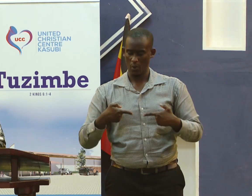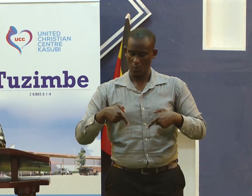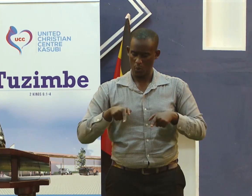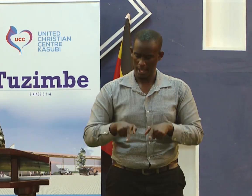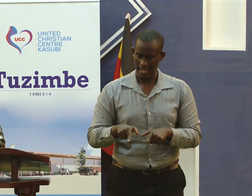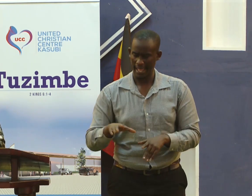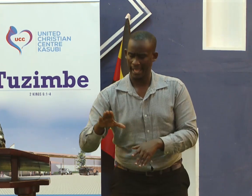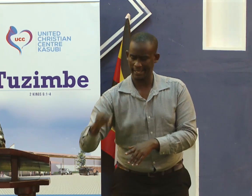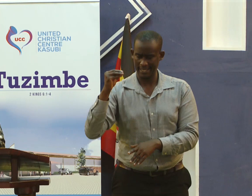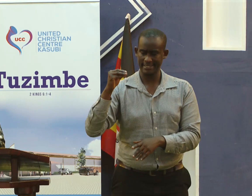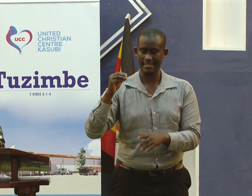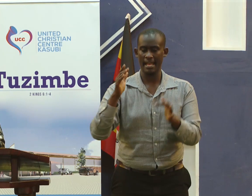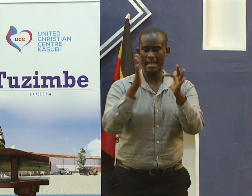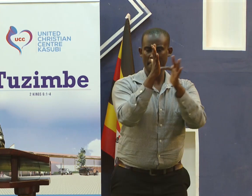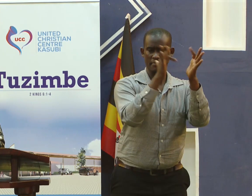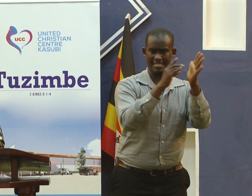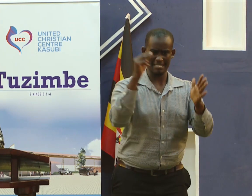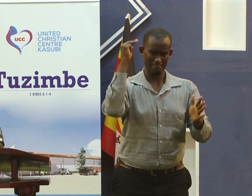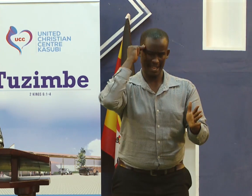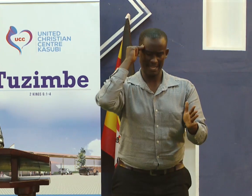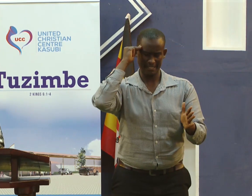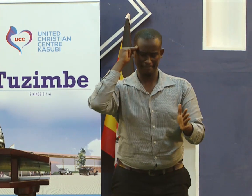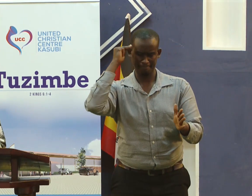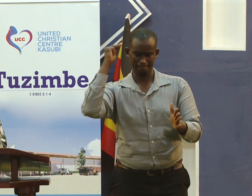we are getting the mind of Christ.